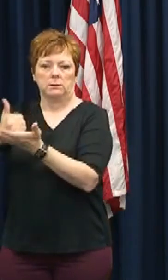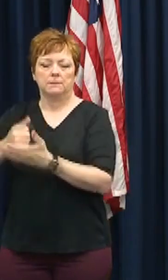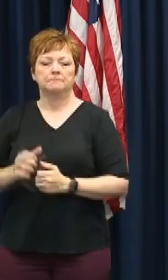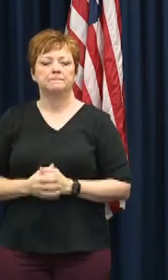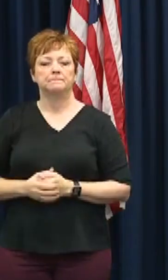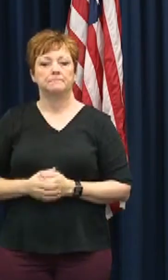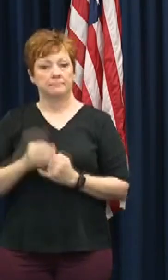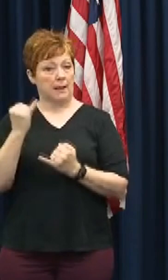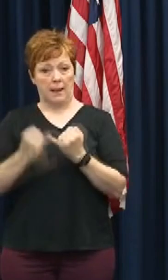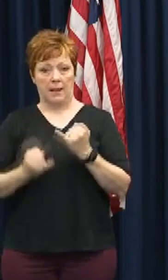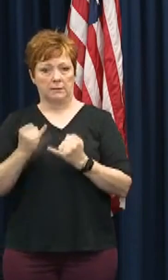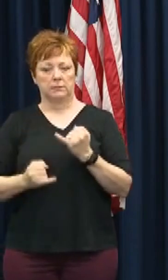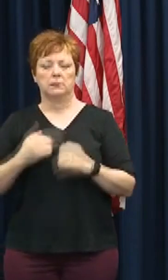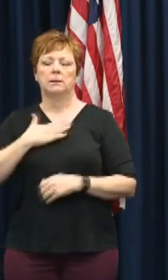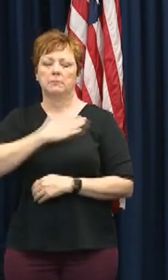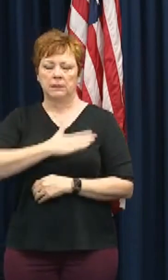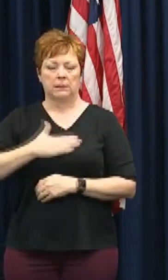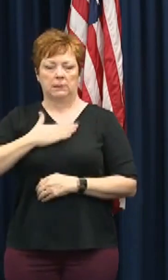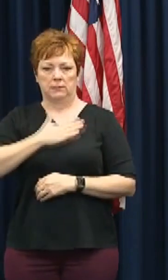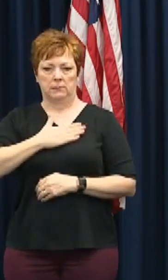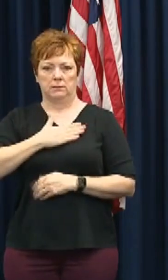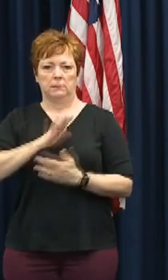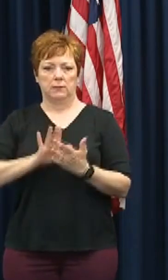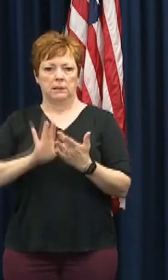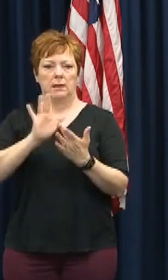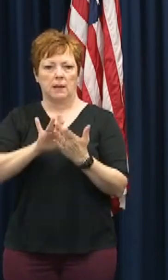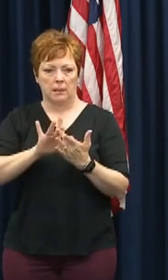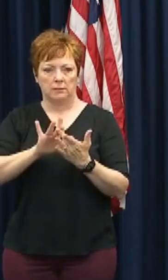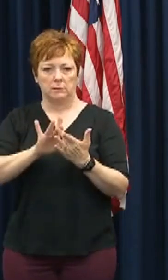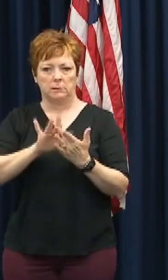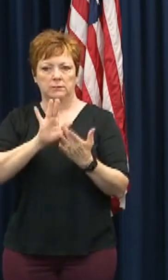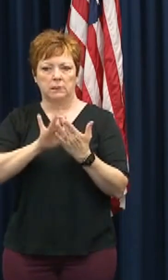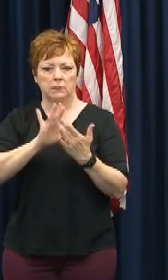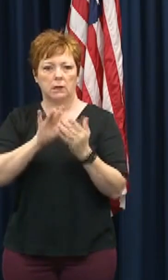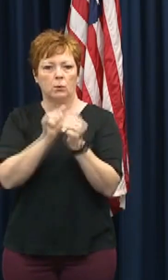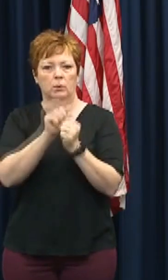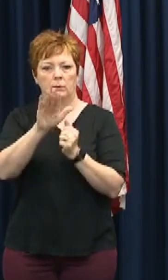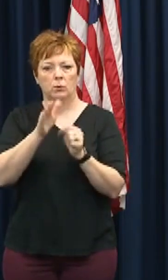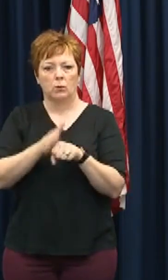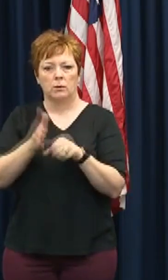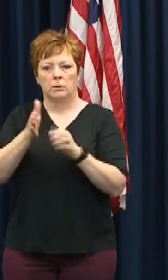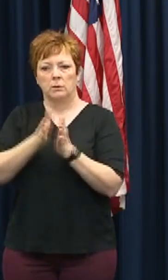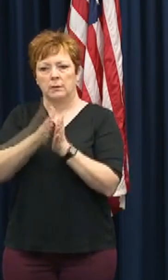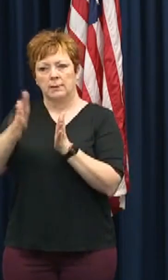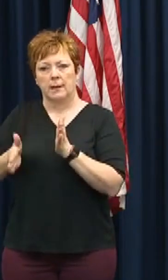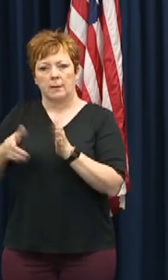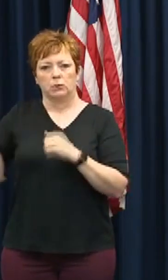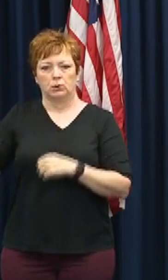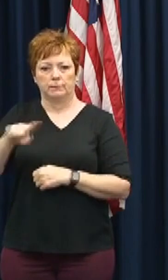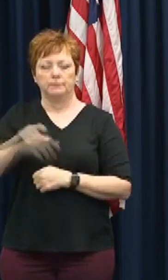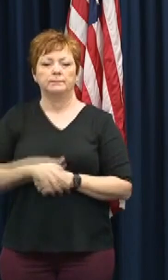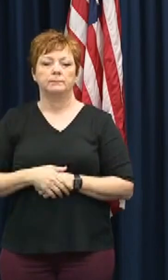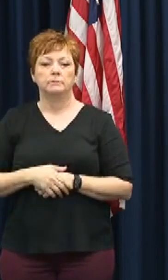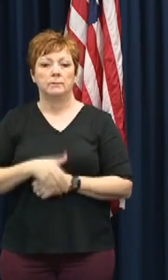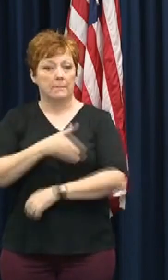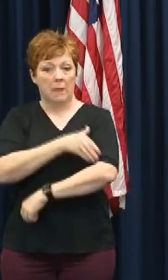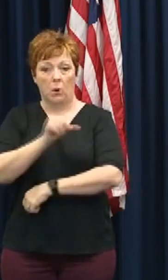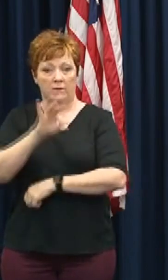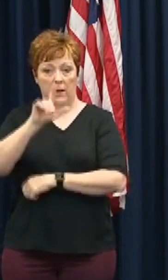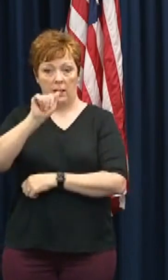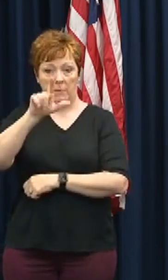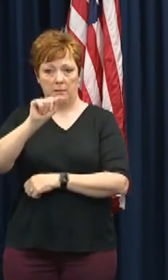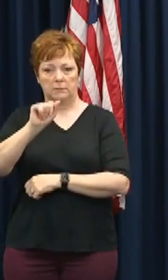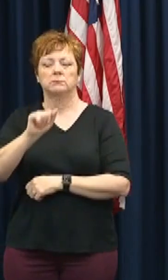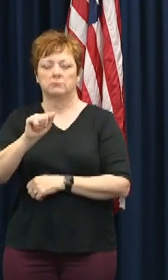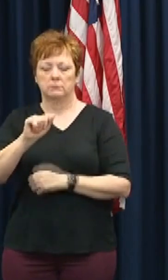please connect in and stay in touch with your neighbors. The power of Alabama is Alabamians